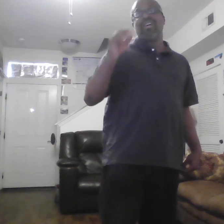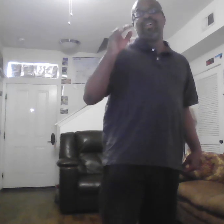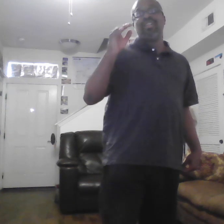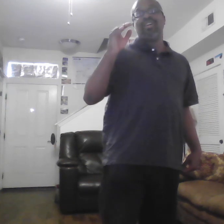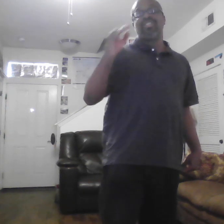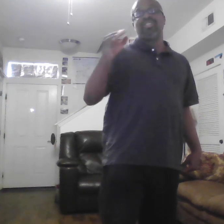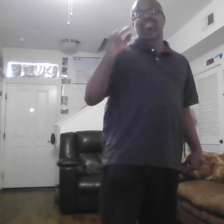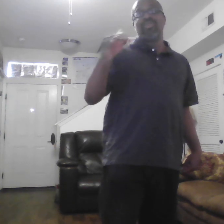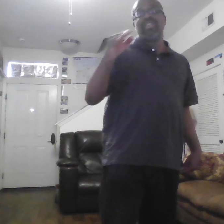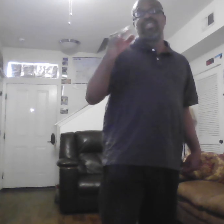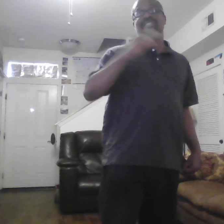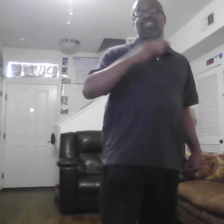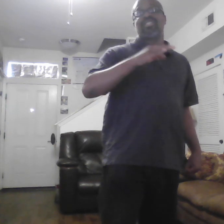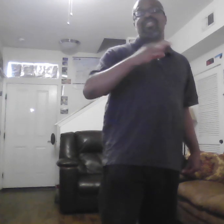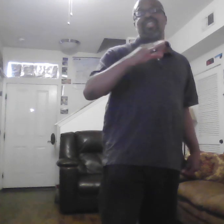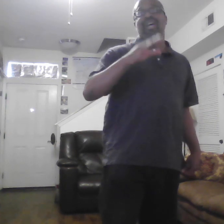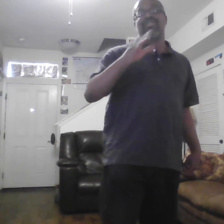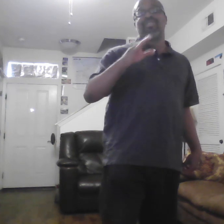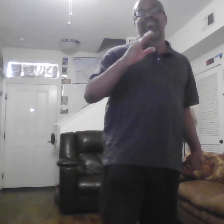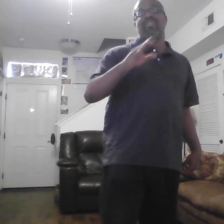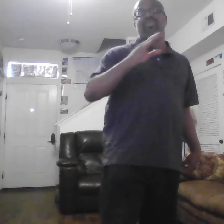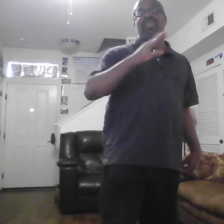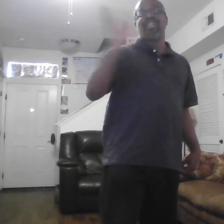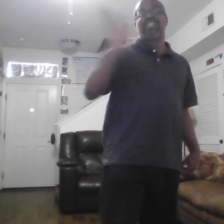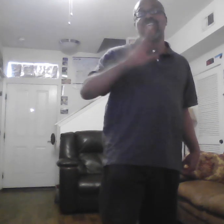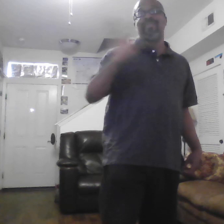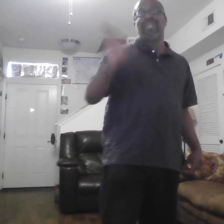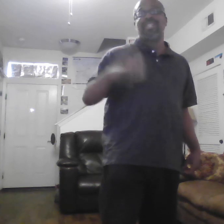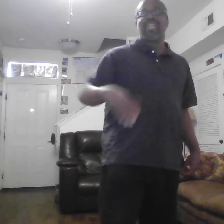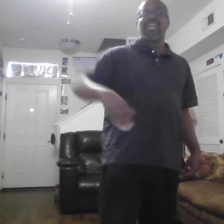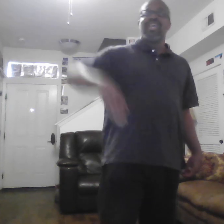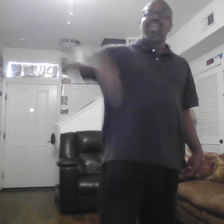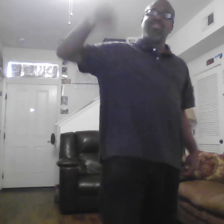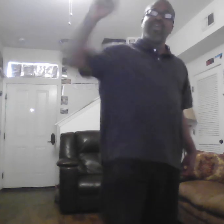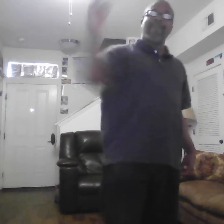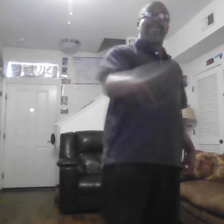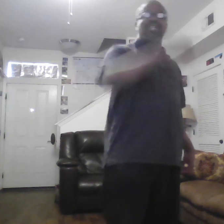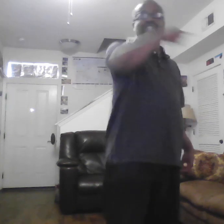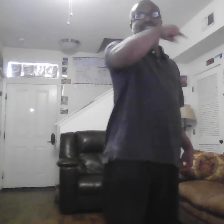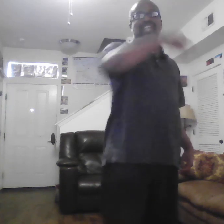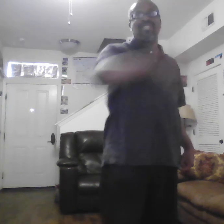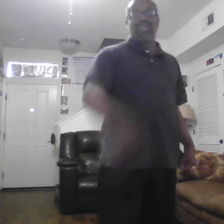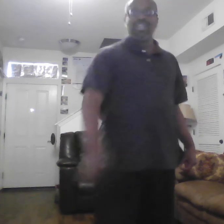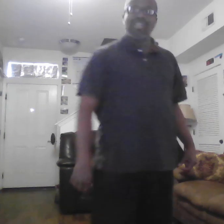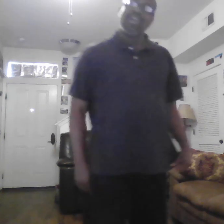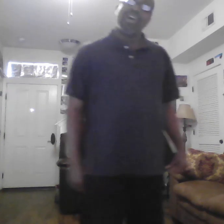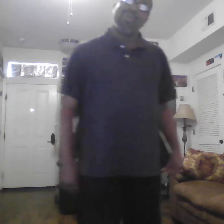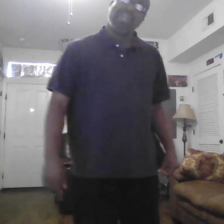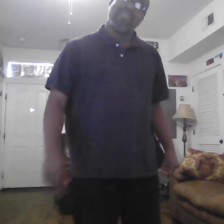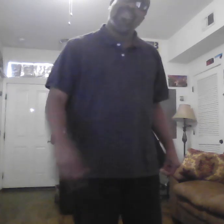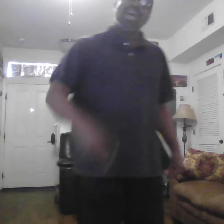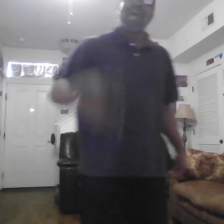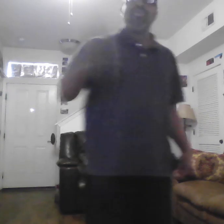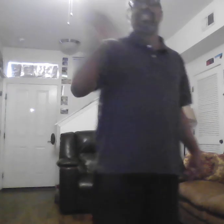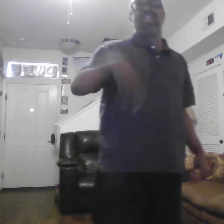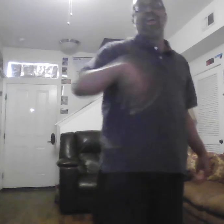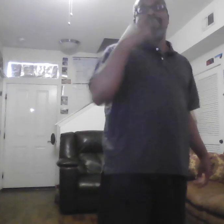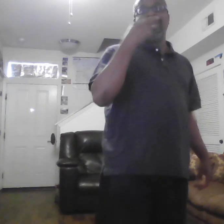uh uh tune in to the domino seven show anytime any day and you can bet your last money all right i wish you love peace